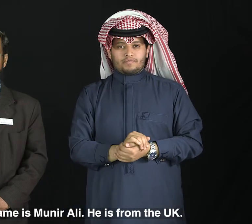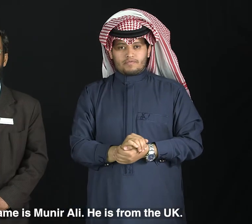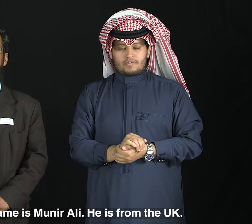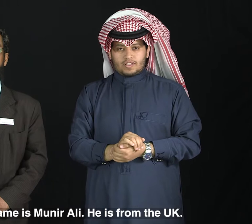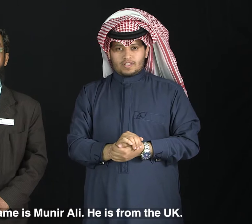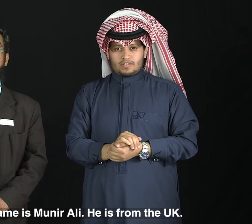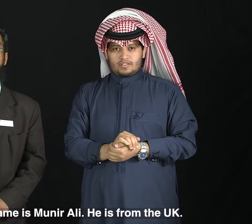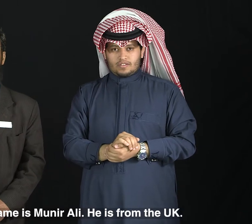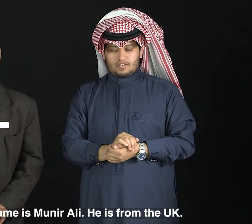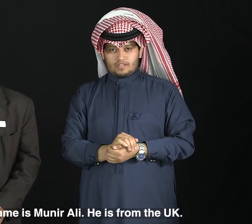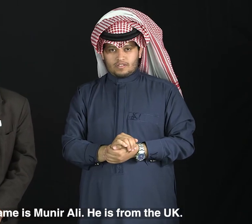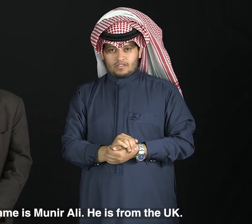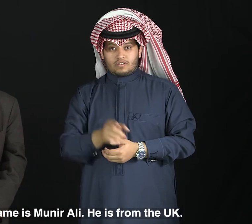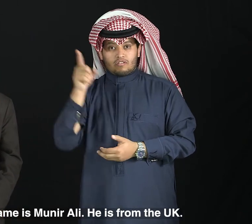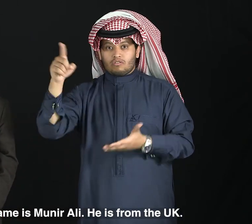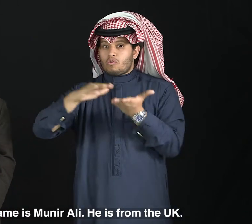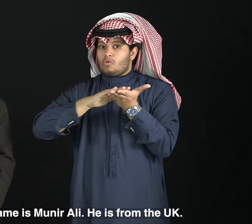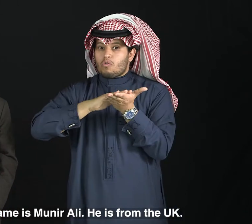He is from UK.